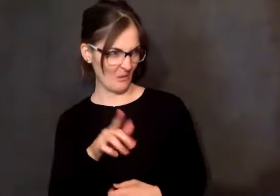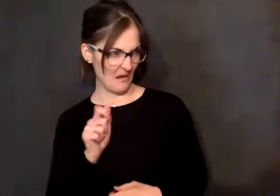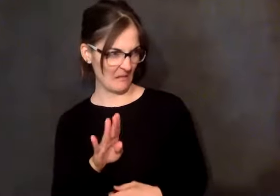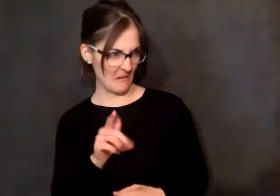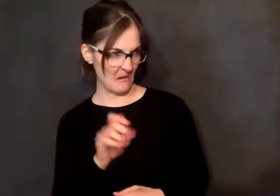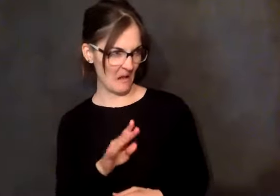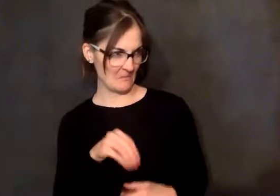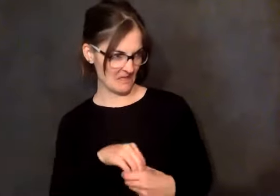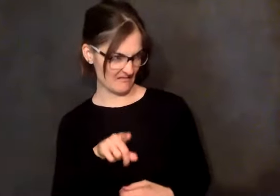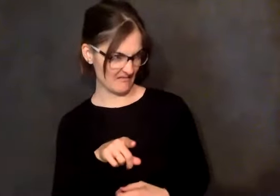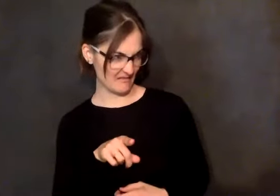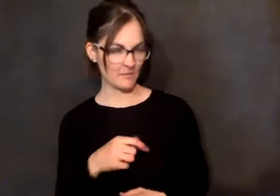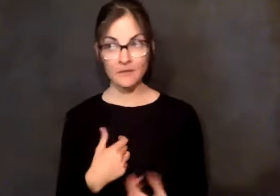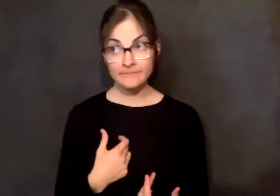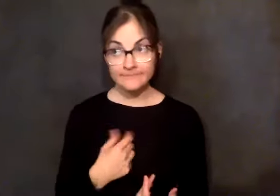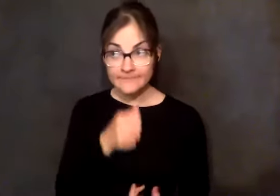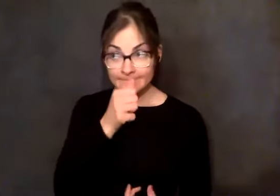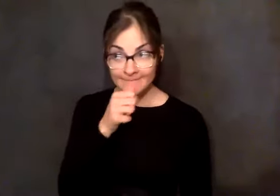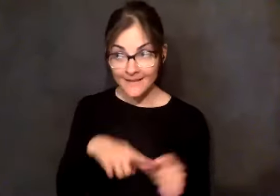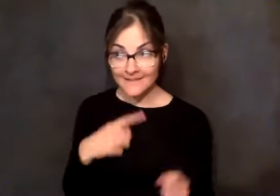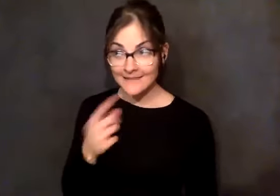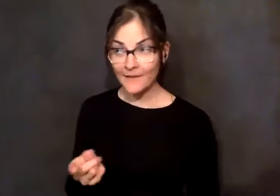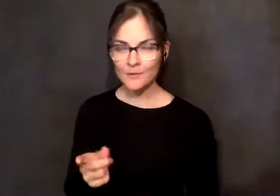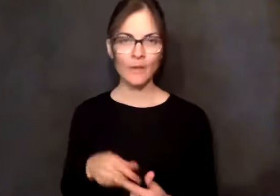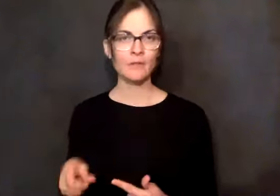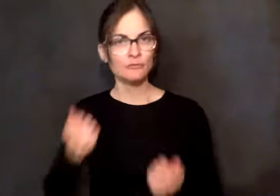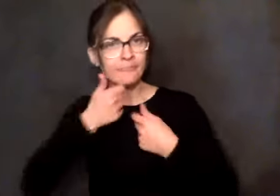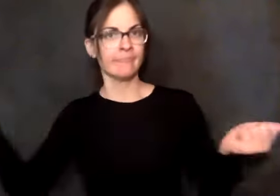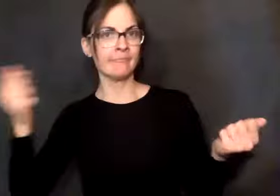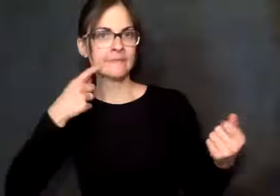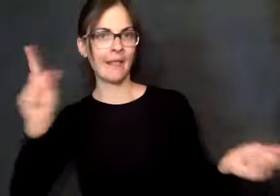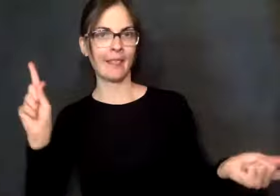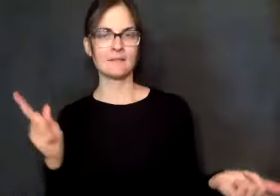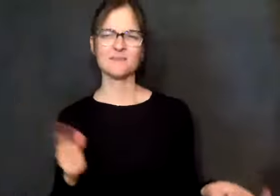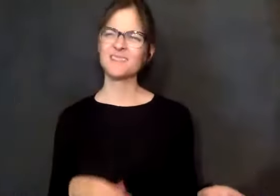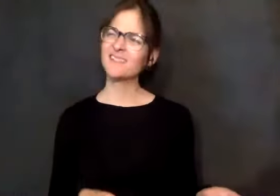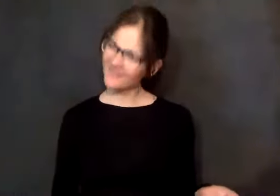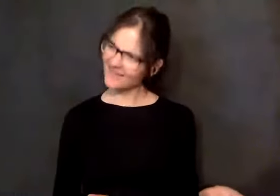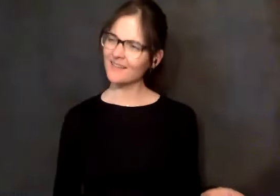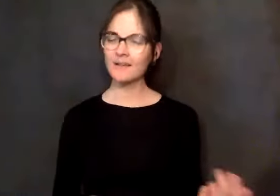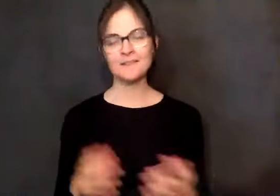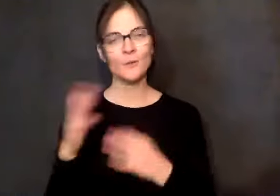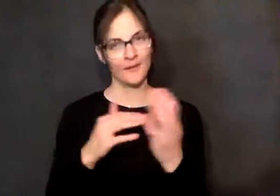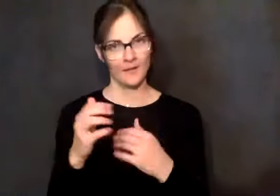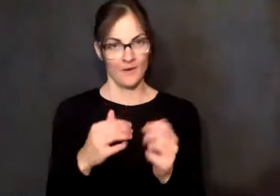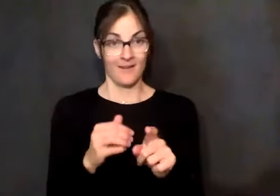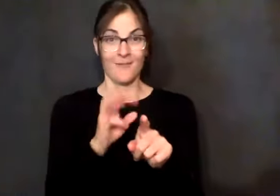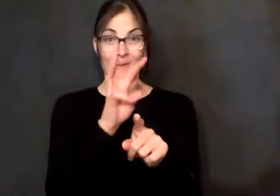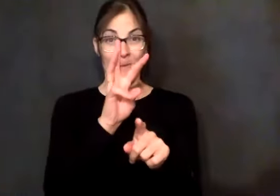tell you that or not. Don't ask me stuff like that. But anyway, I told her to go to the car. And I talked to her all